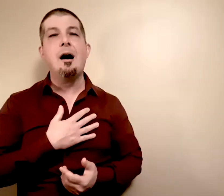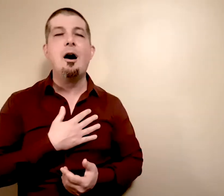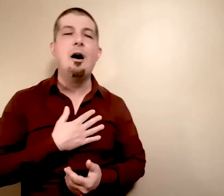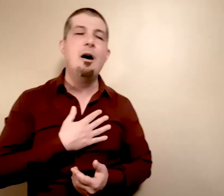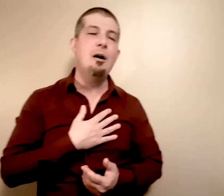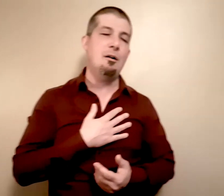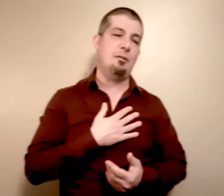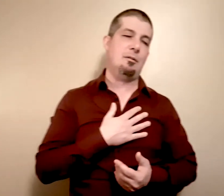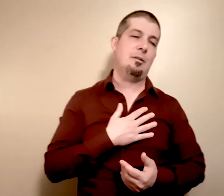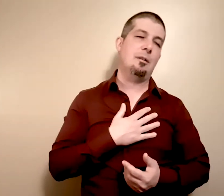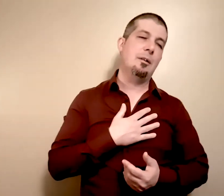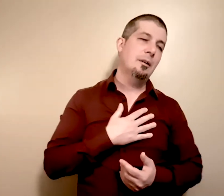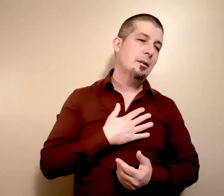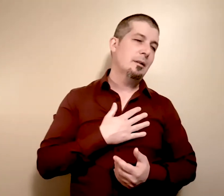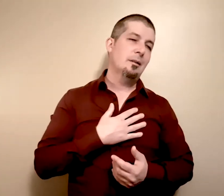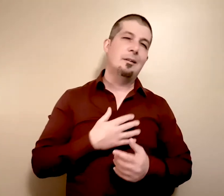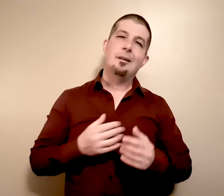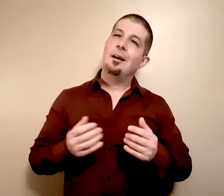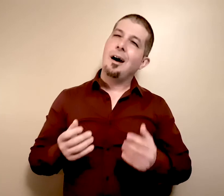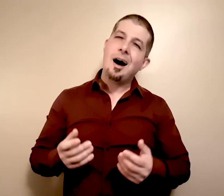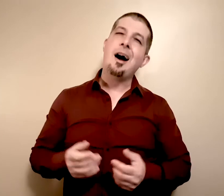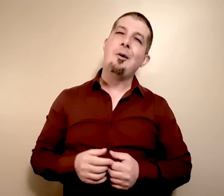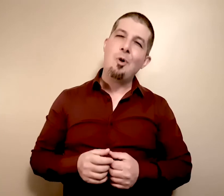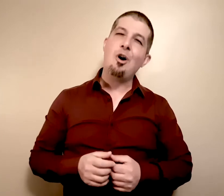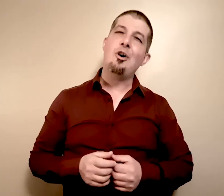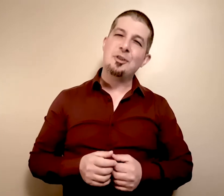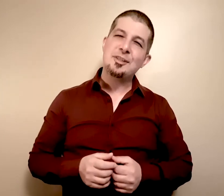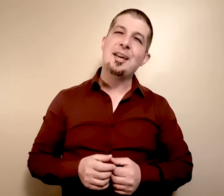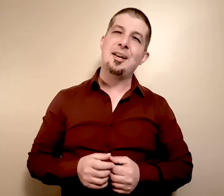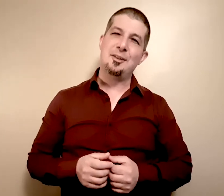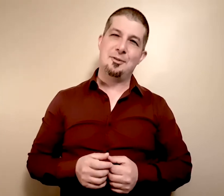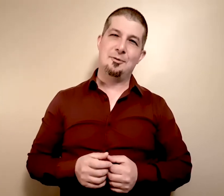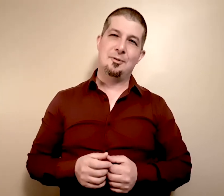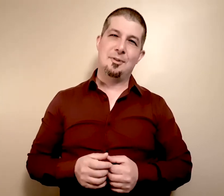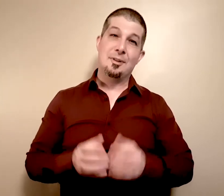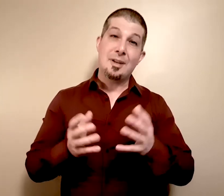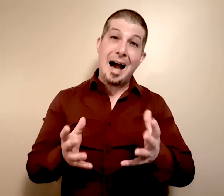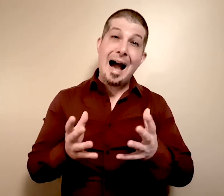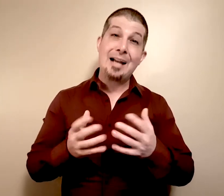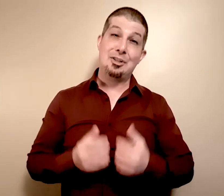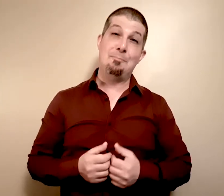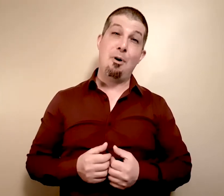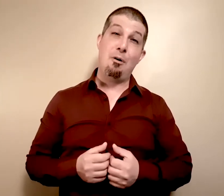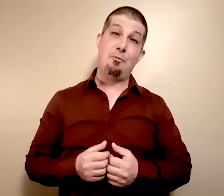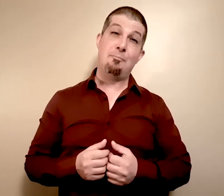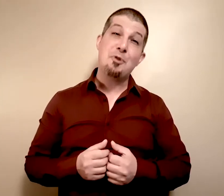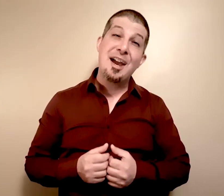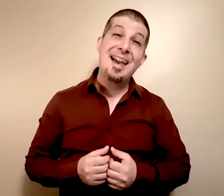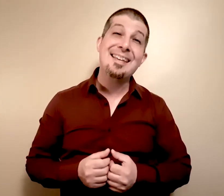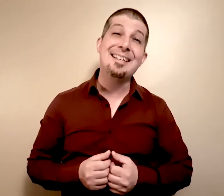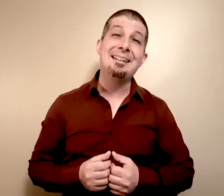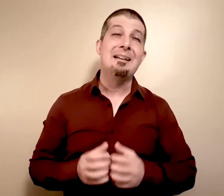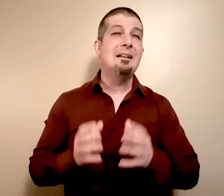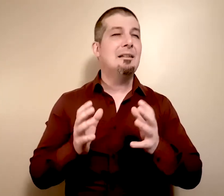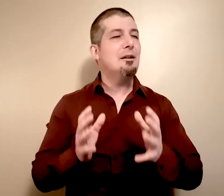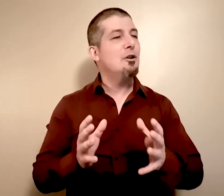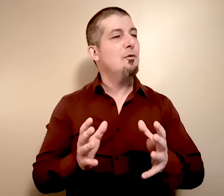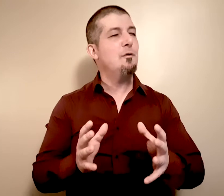heart. And I want to tell you that I keep on praying. Love will